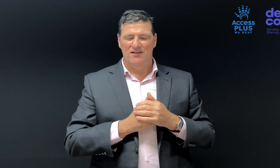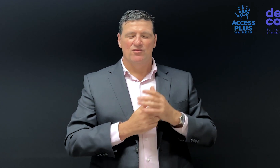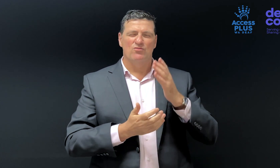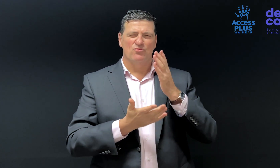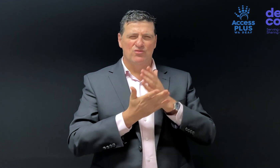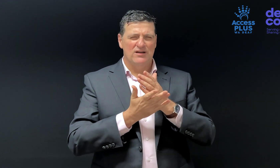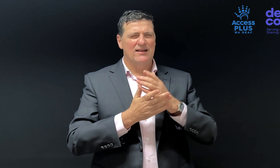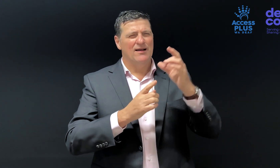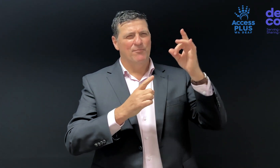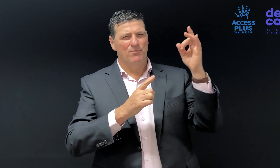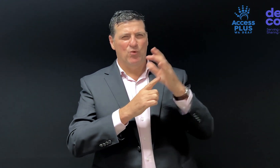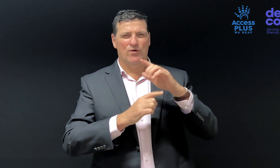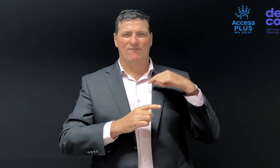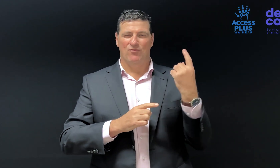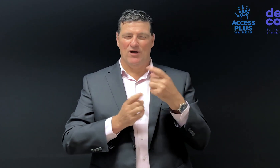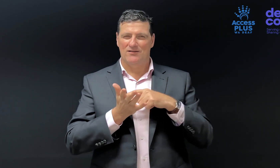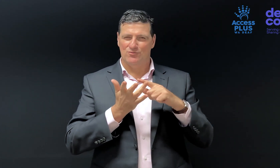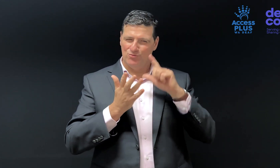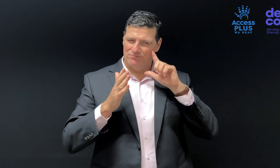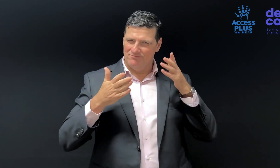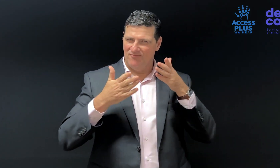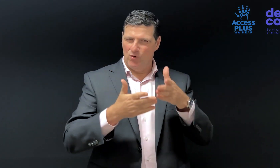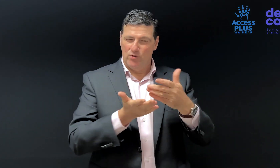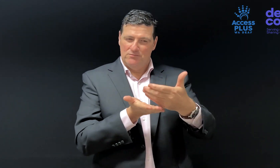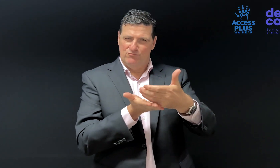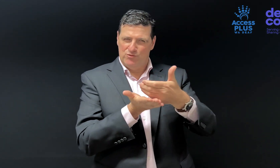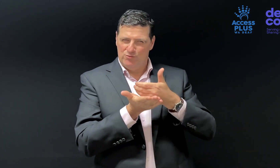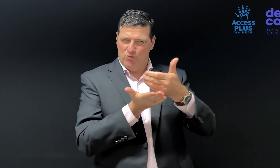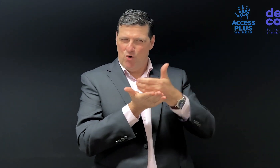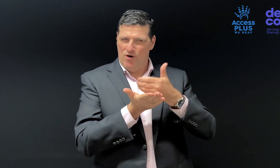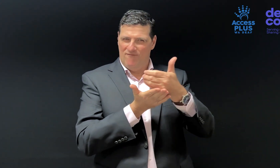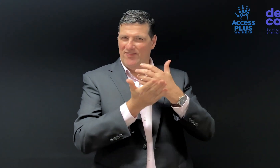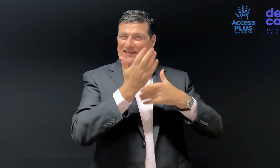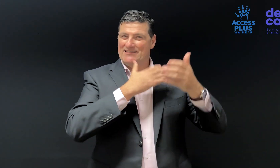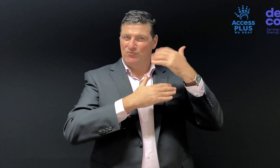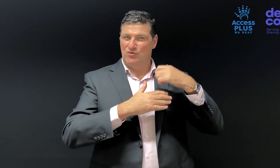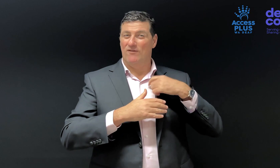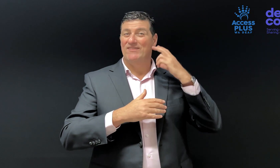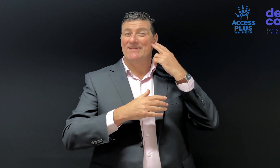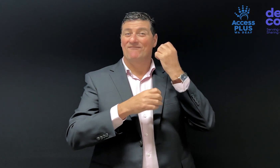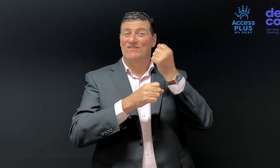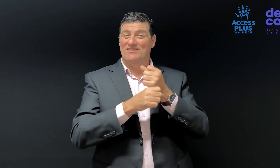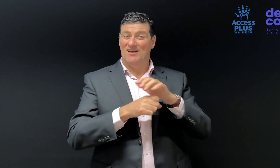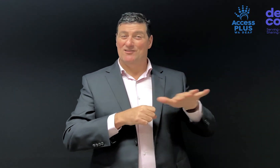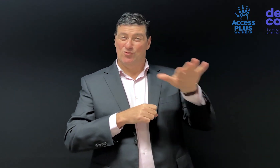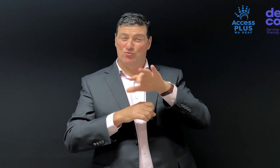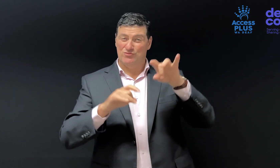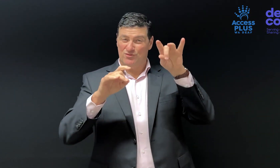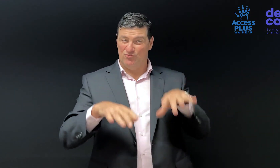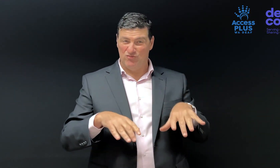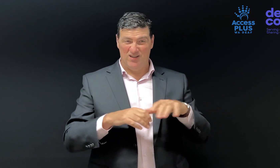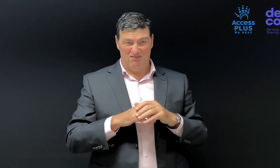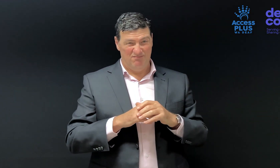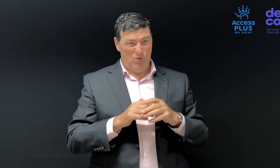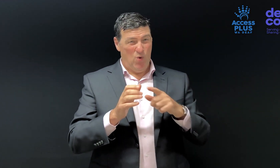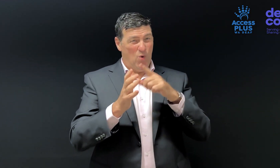It's really important for us to preserve the history of the Deaf societies across Australia.